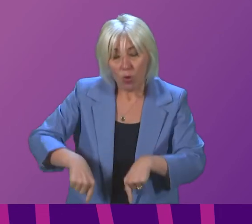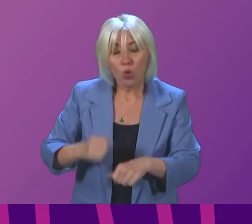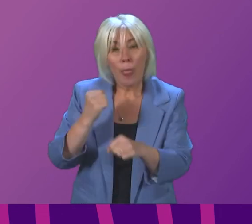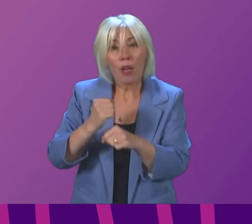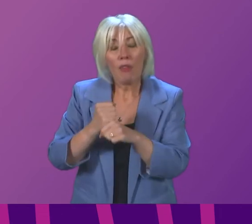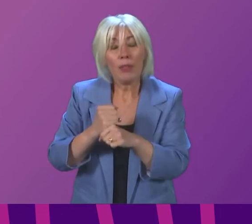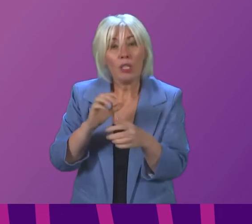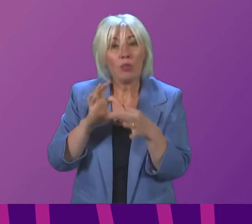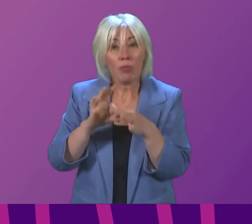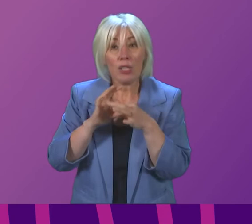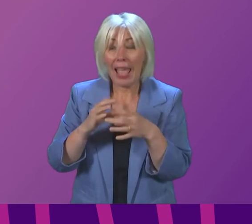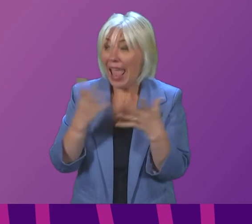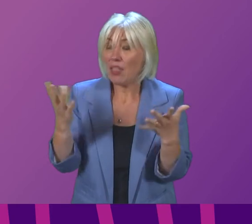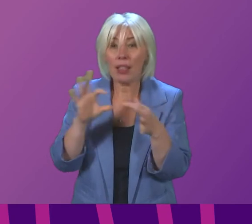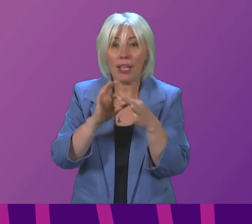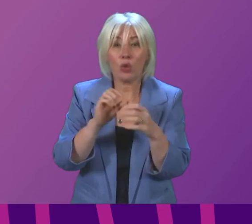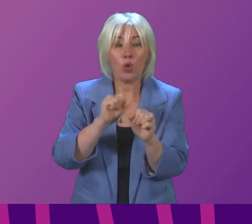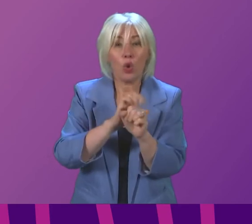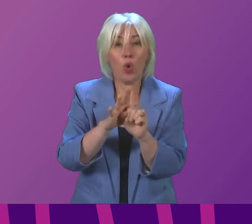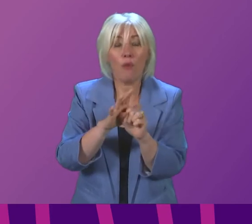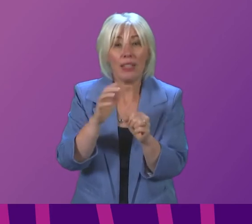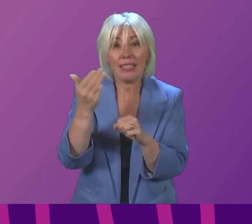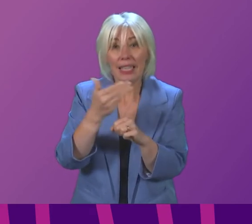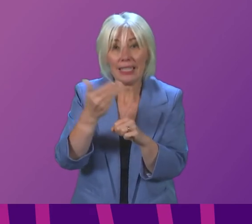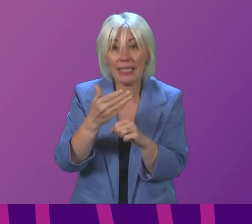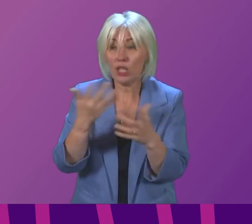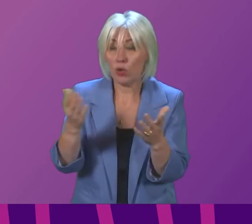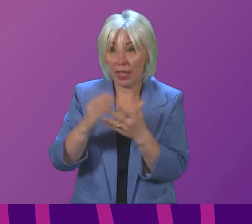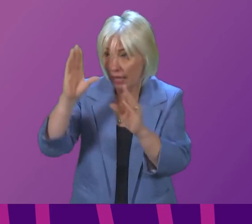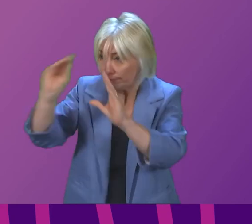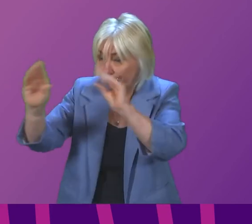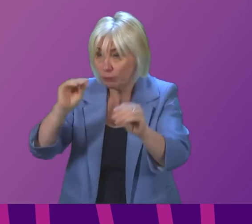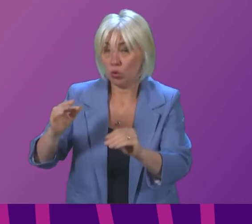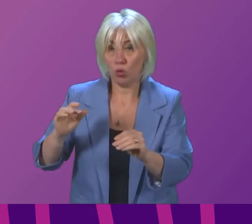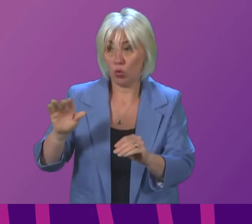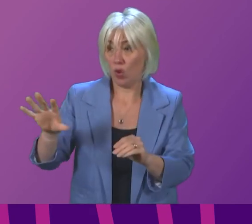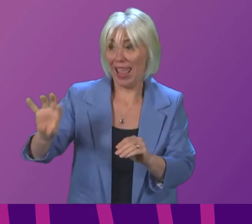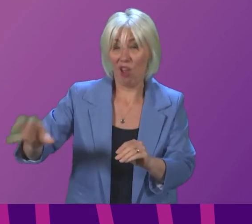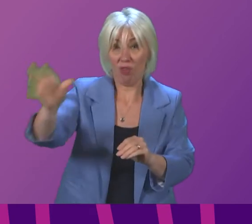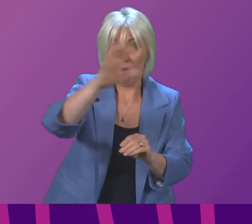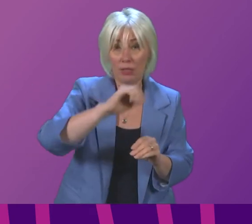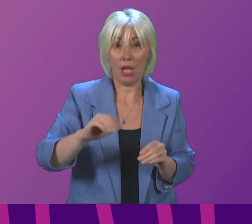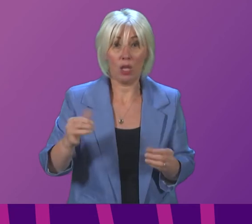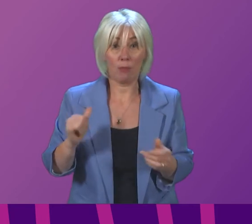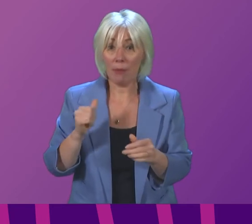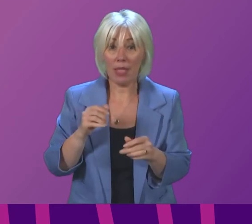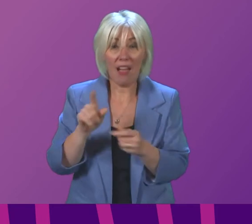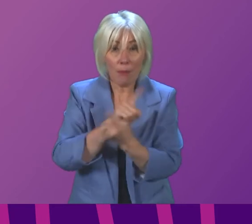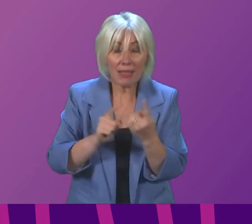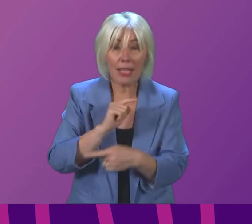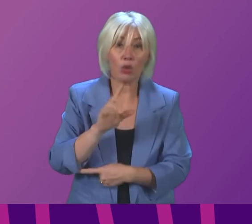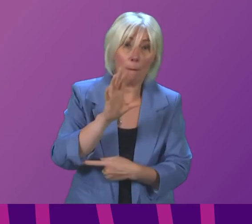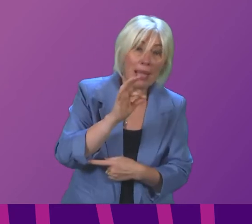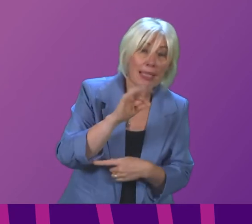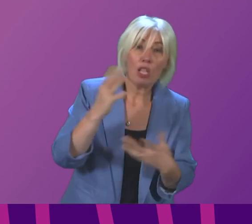relating to coronavirus and to represent their constituents and this may include meetings on Mondays and Fridays to